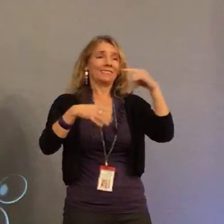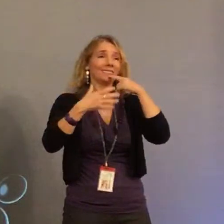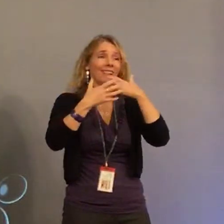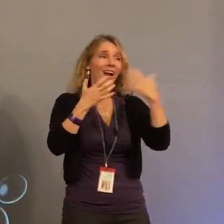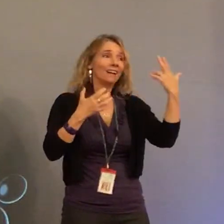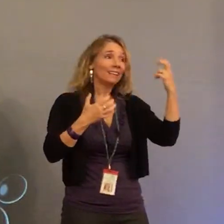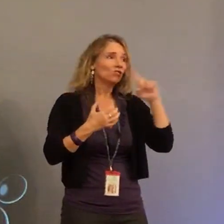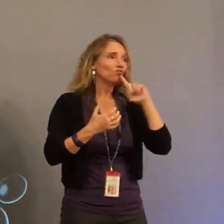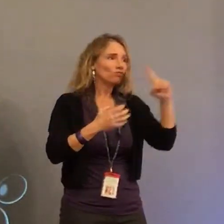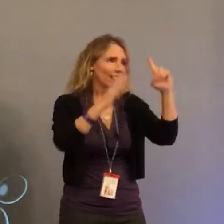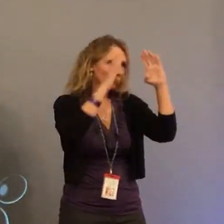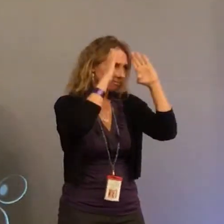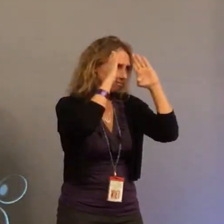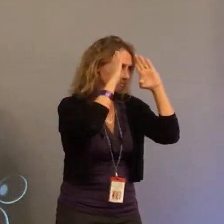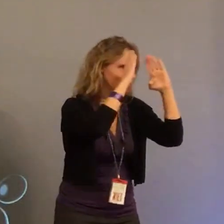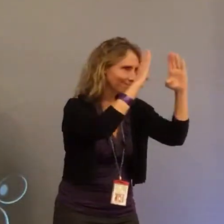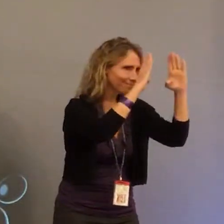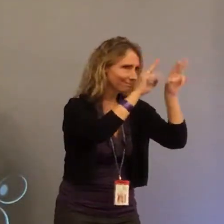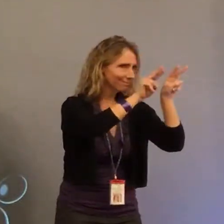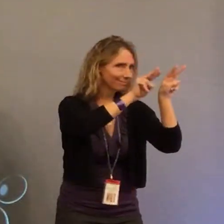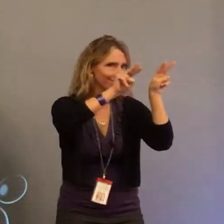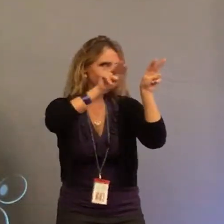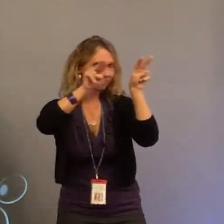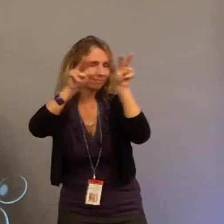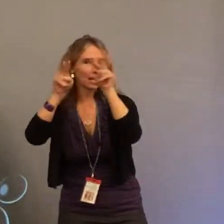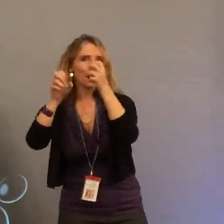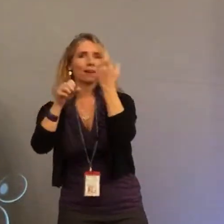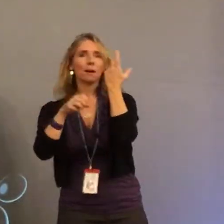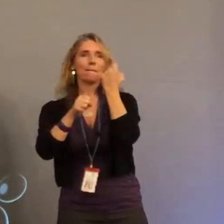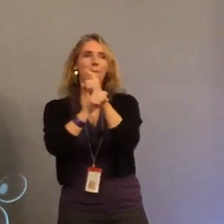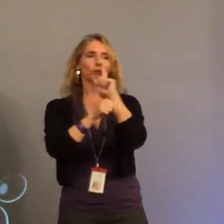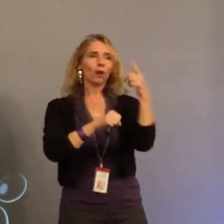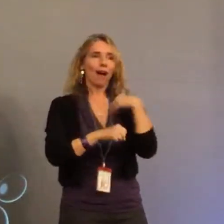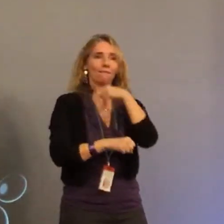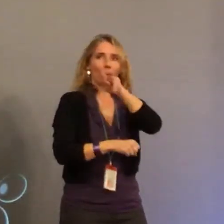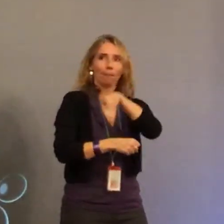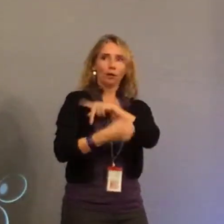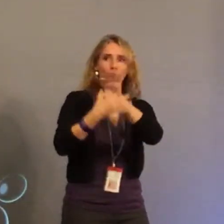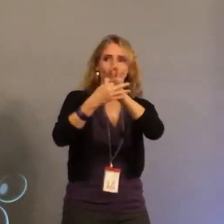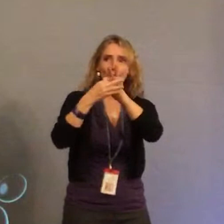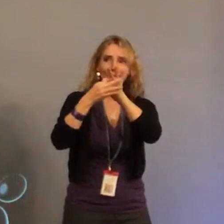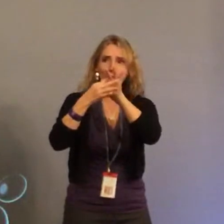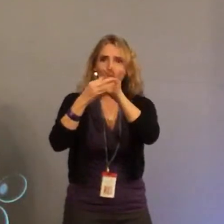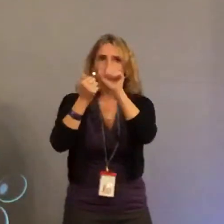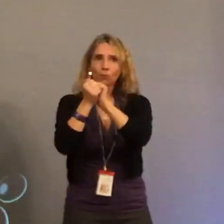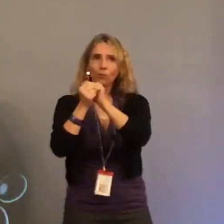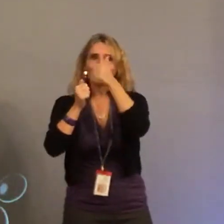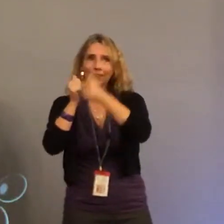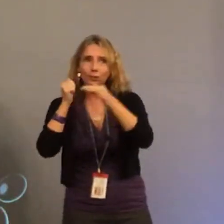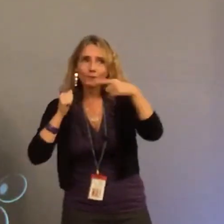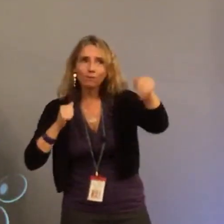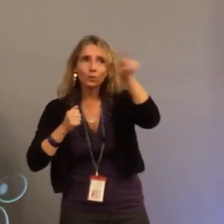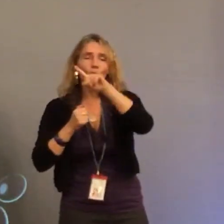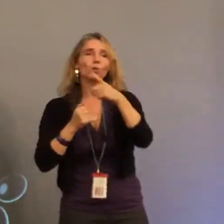who he needed to see. That says a lot about how attentive he was. He made sure that he had a personal